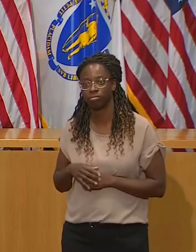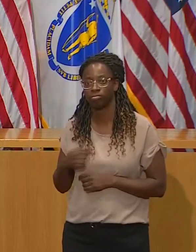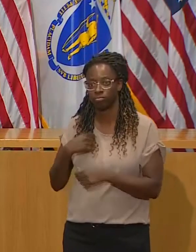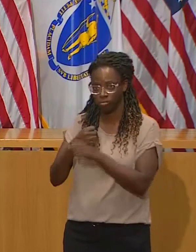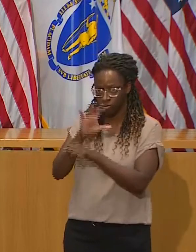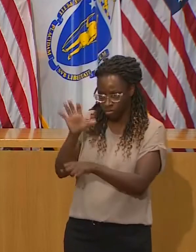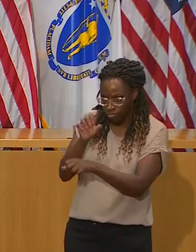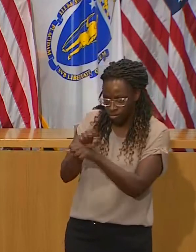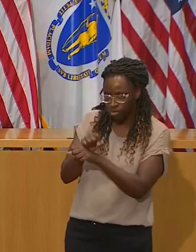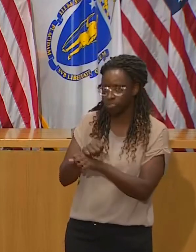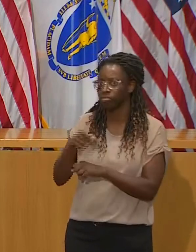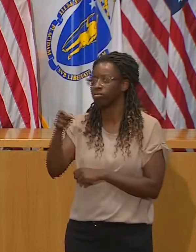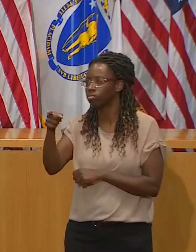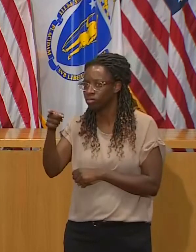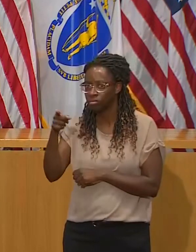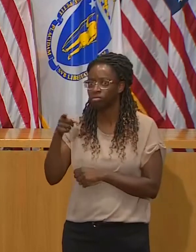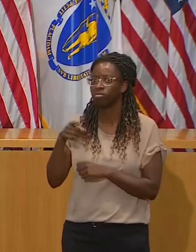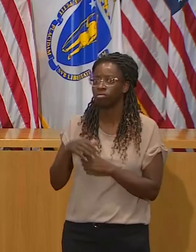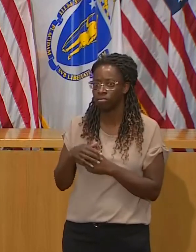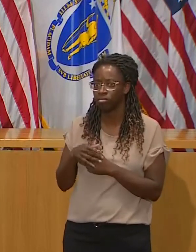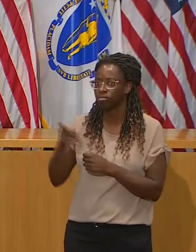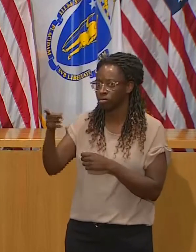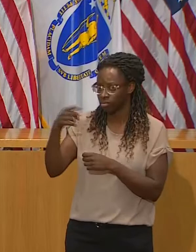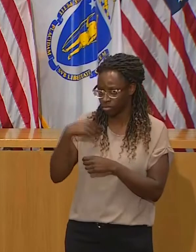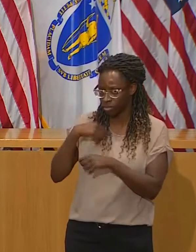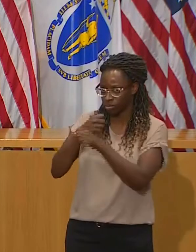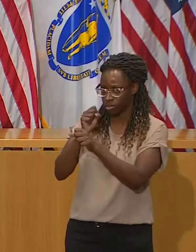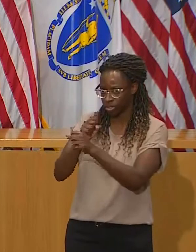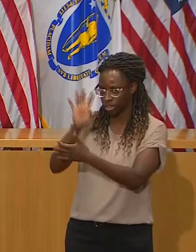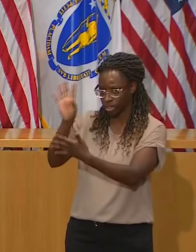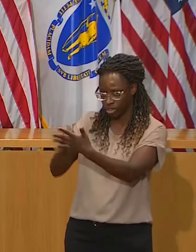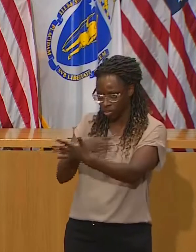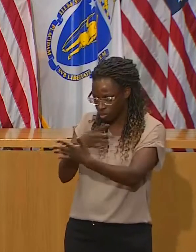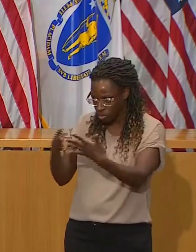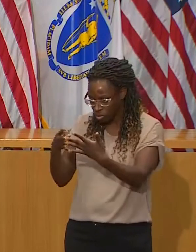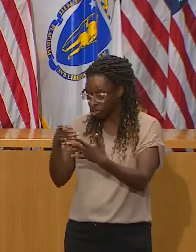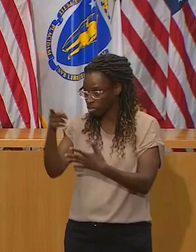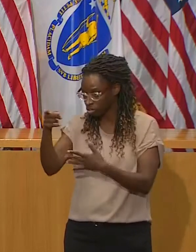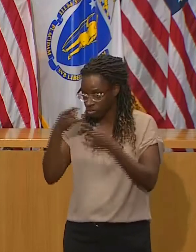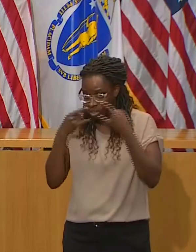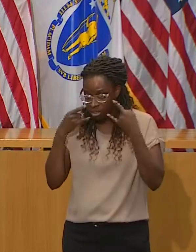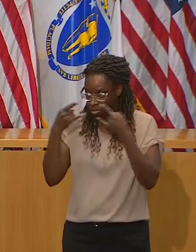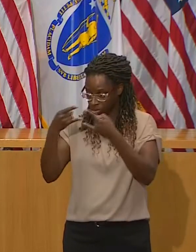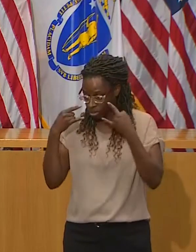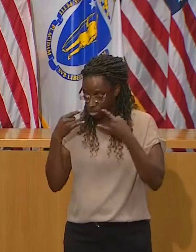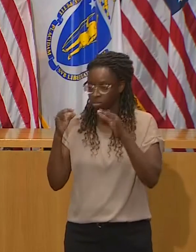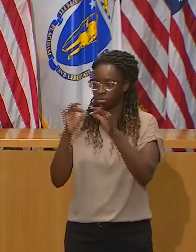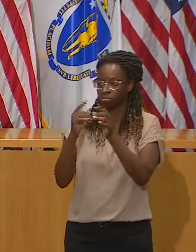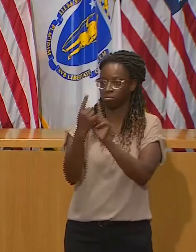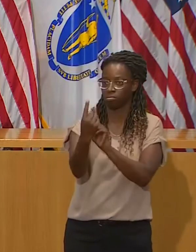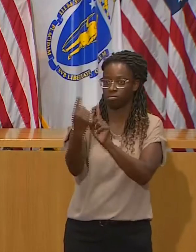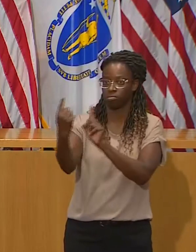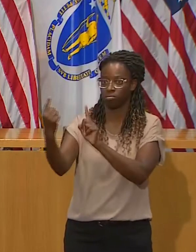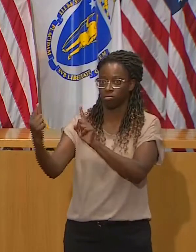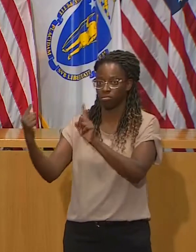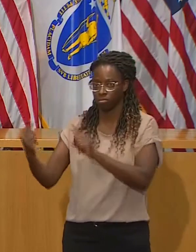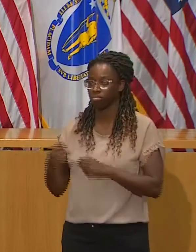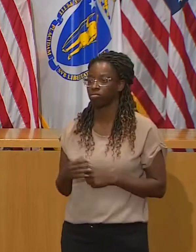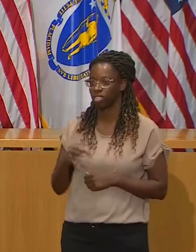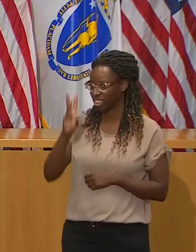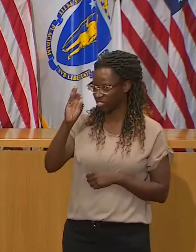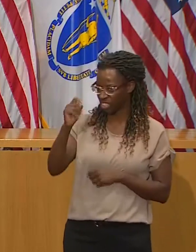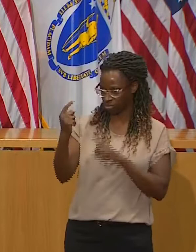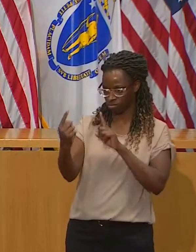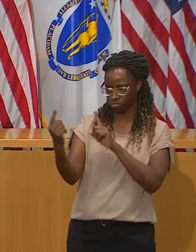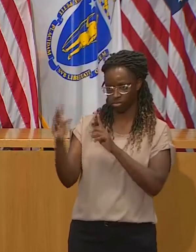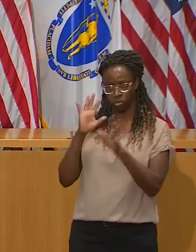he lives. And he and I wear a mask and we sit at least six feet apart from one another and we chit chat and all the rest. I don't give him a hug. I don't do any of